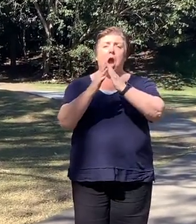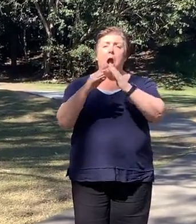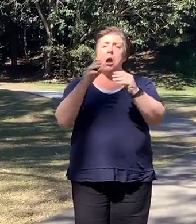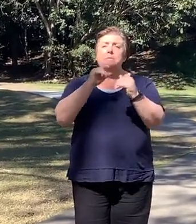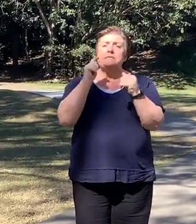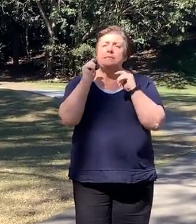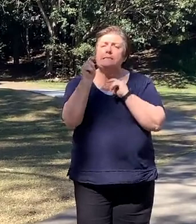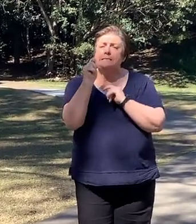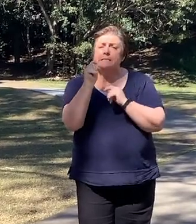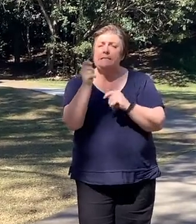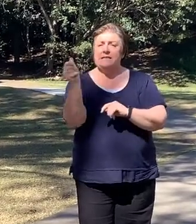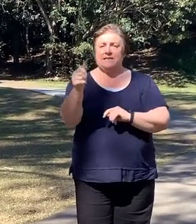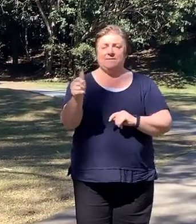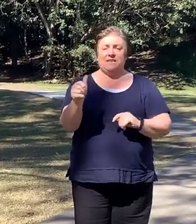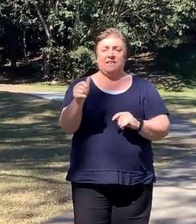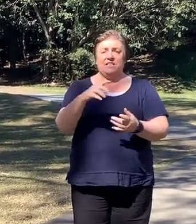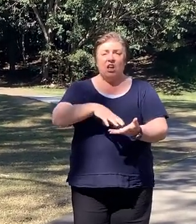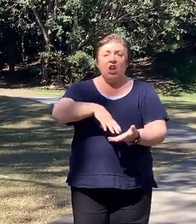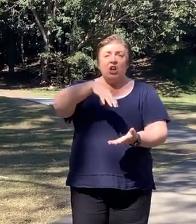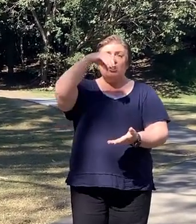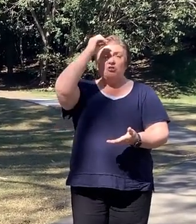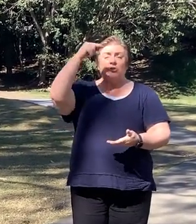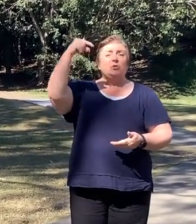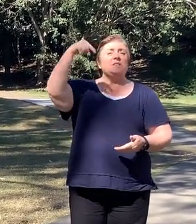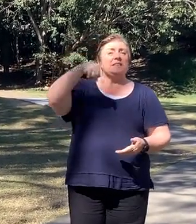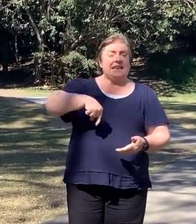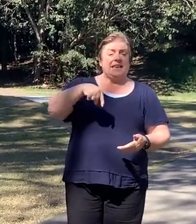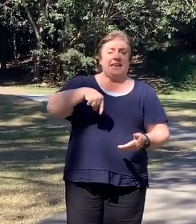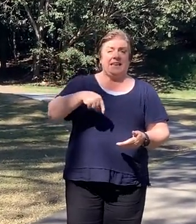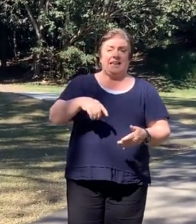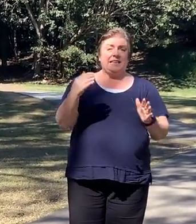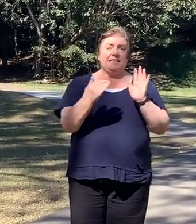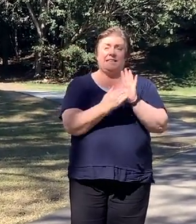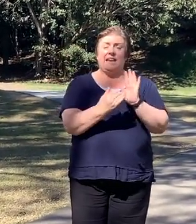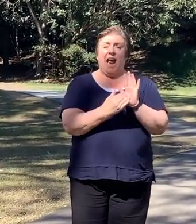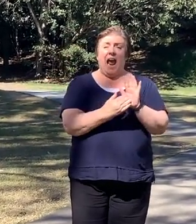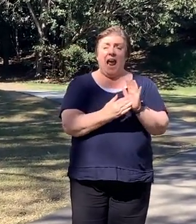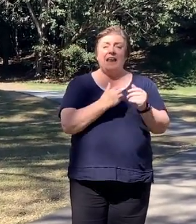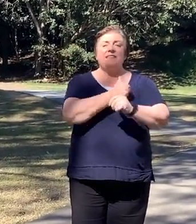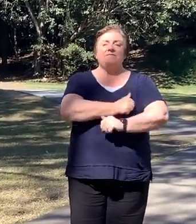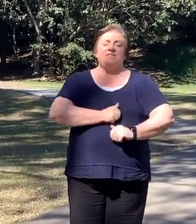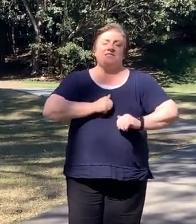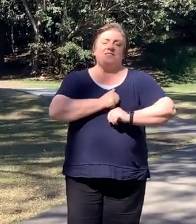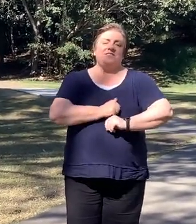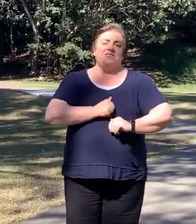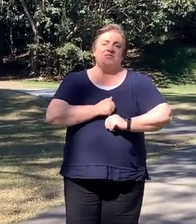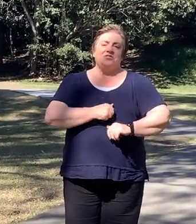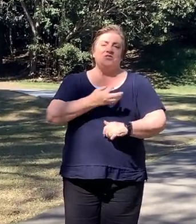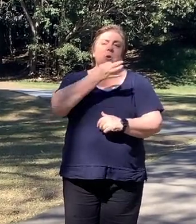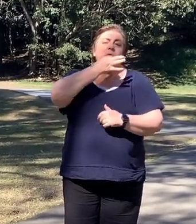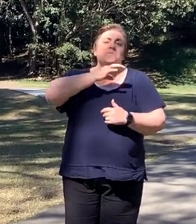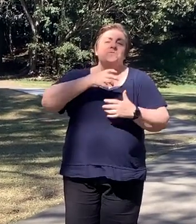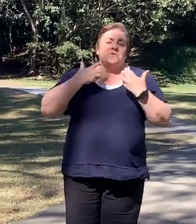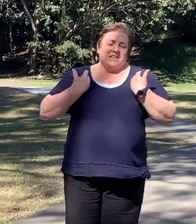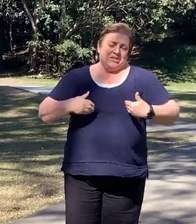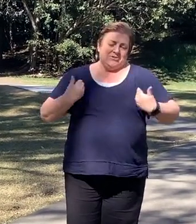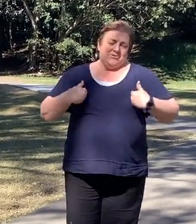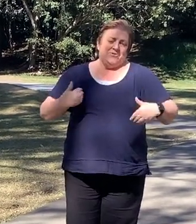The students who are with us today at school have enjoyed a free dress day and free icebox at lunchtime.